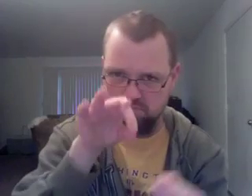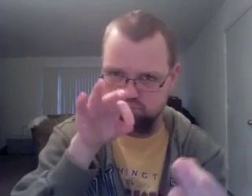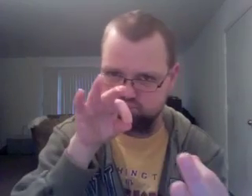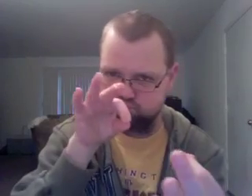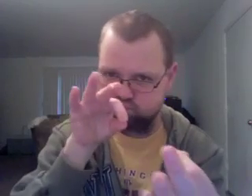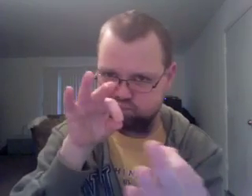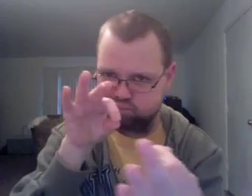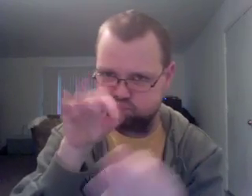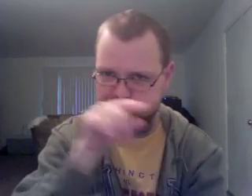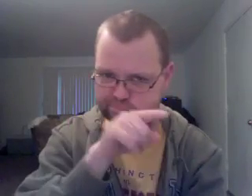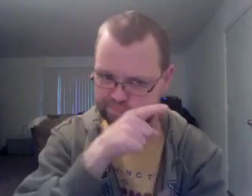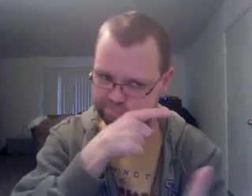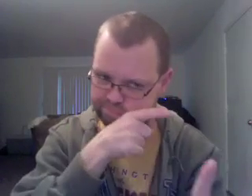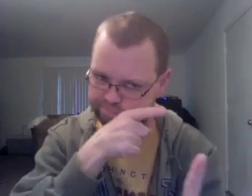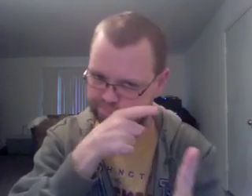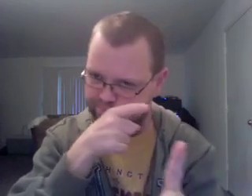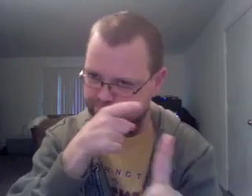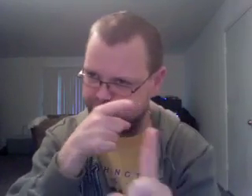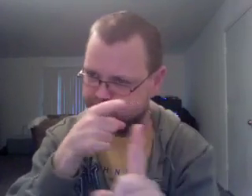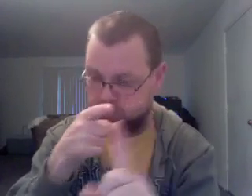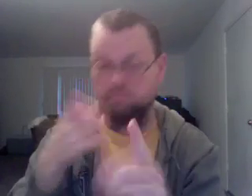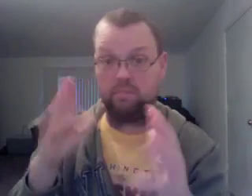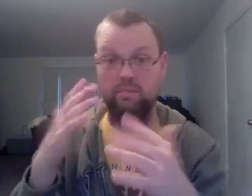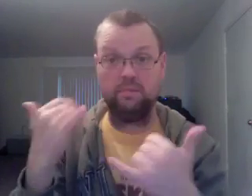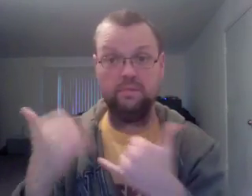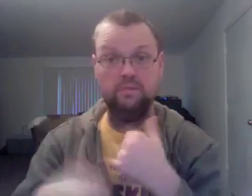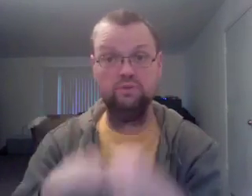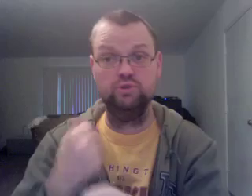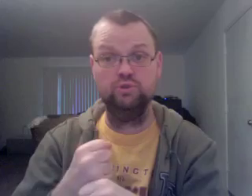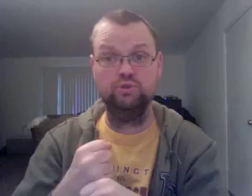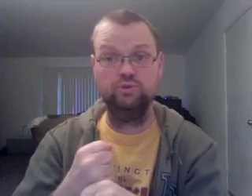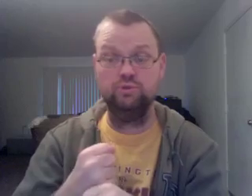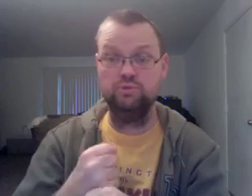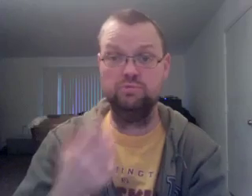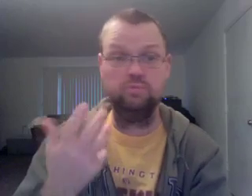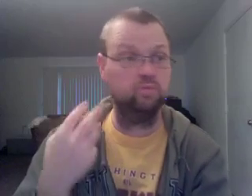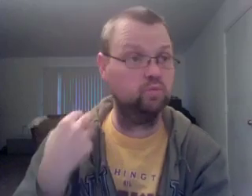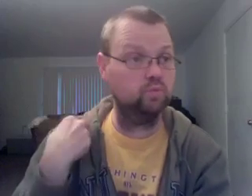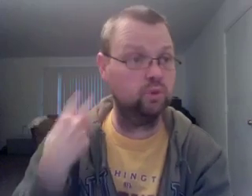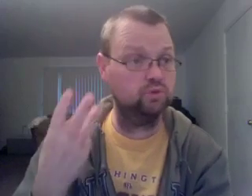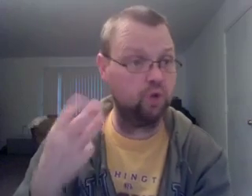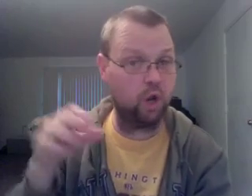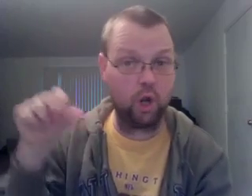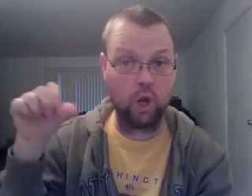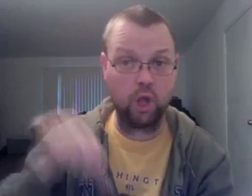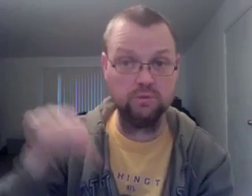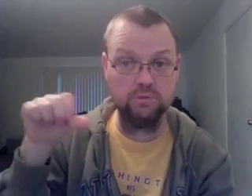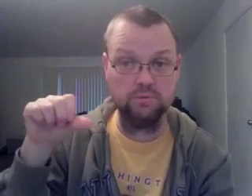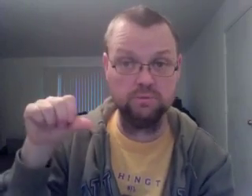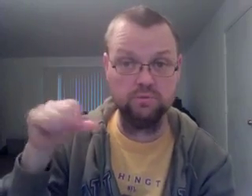I'm just keeping on the race